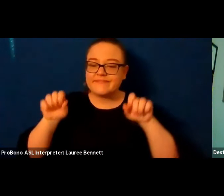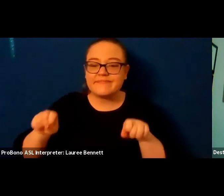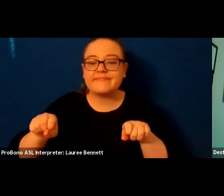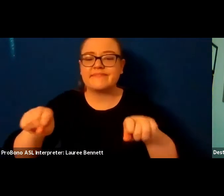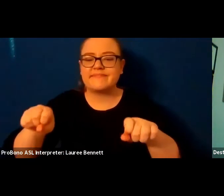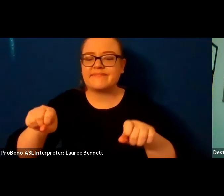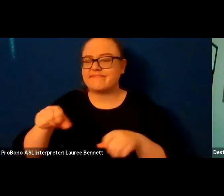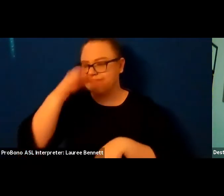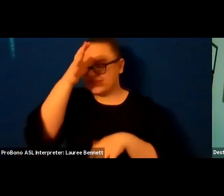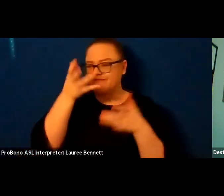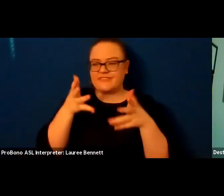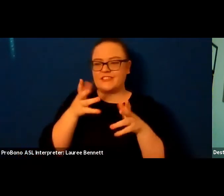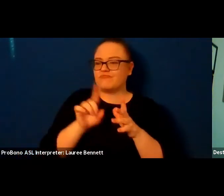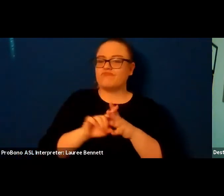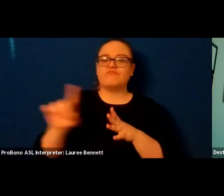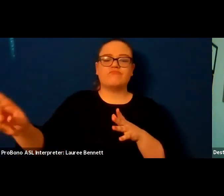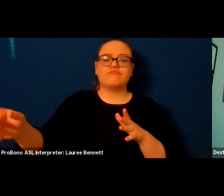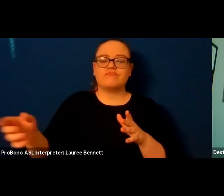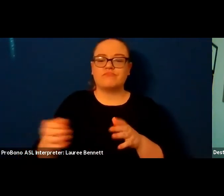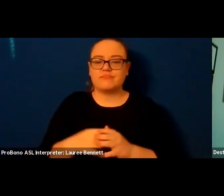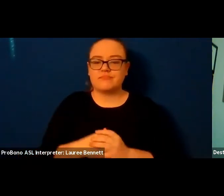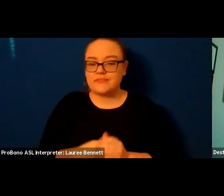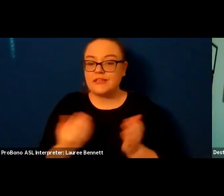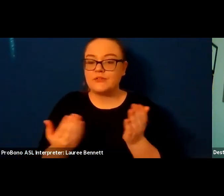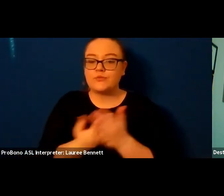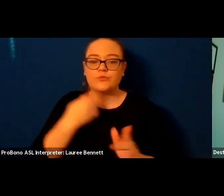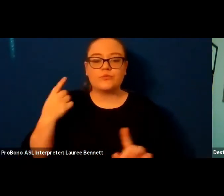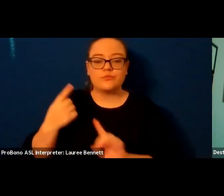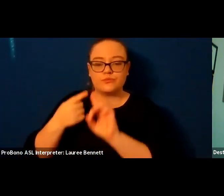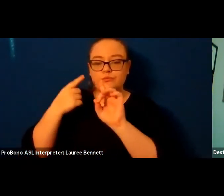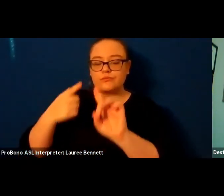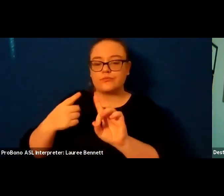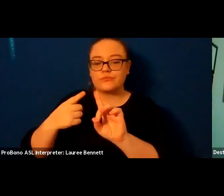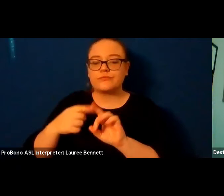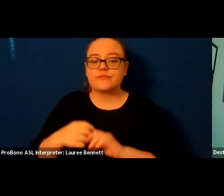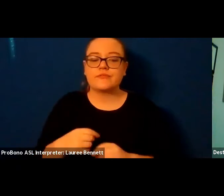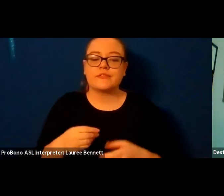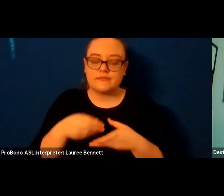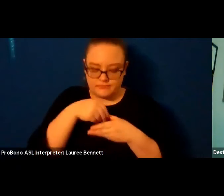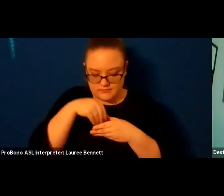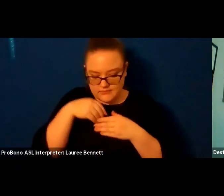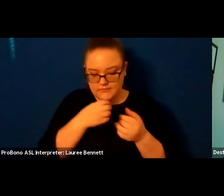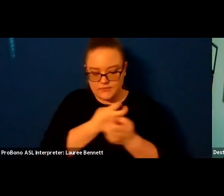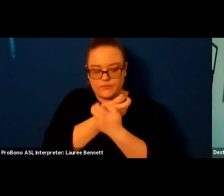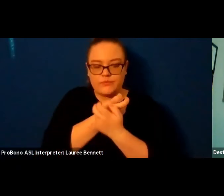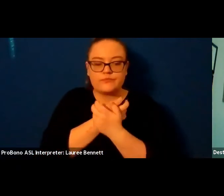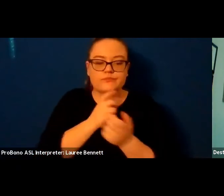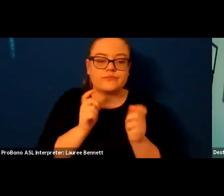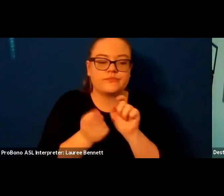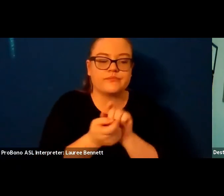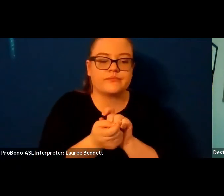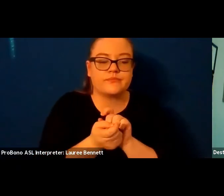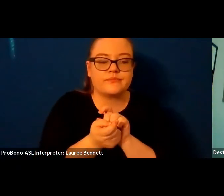is to learn to breathe through bones to make flutes of them although in reality you are much more